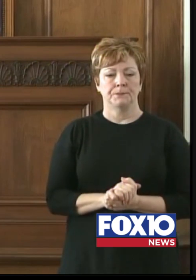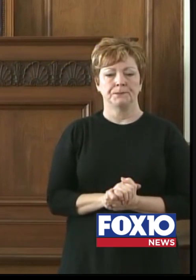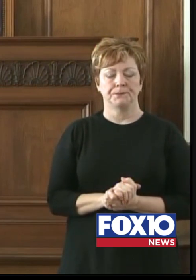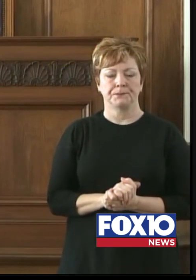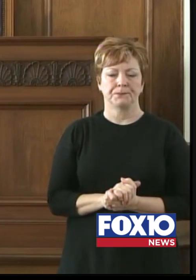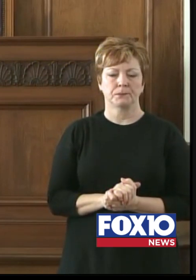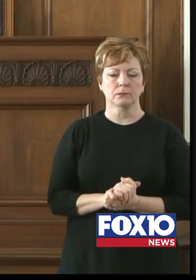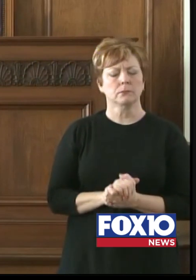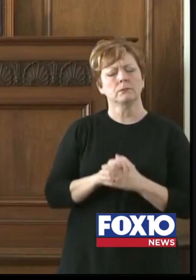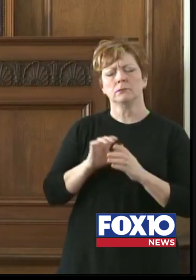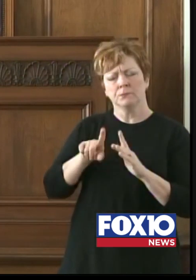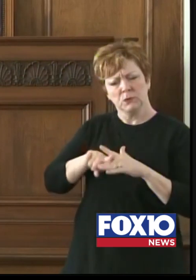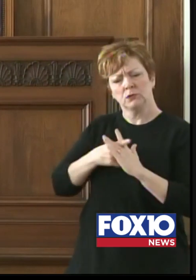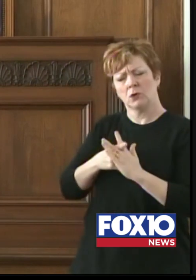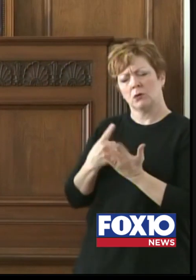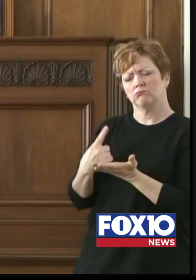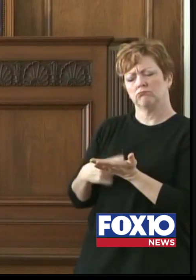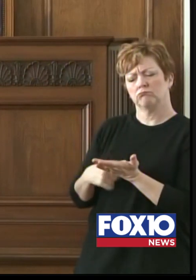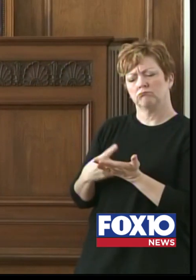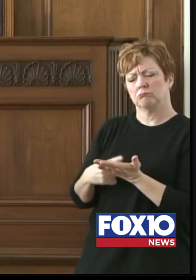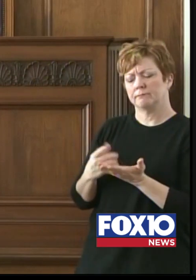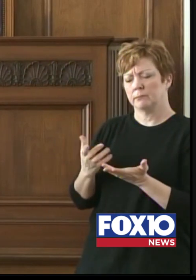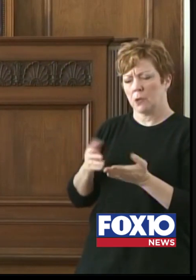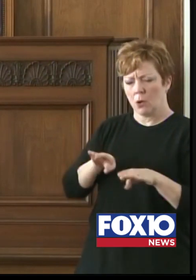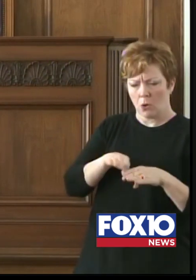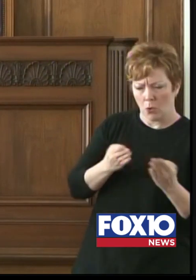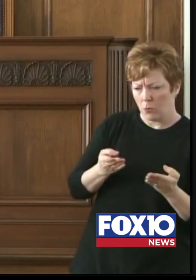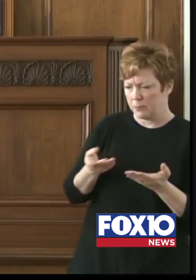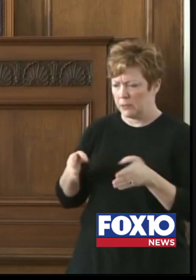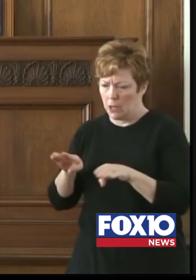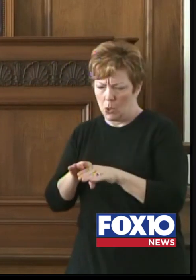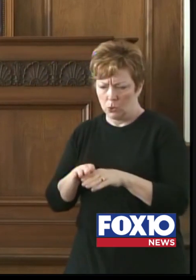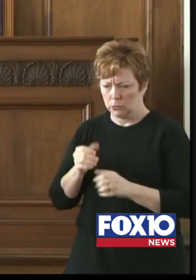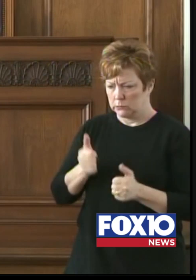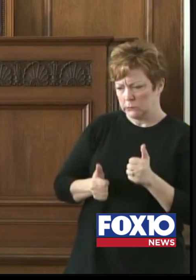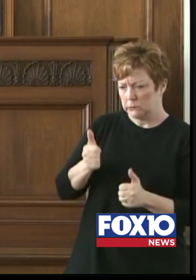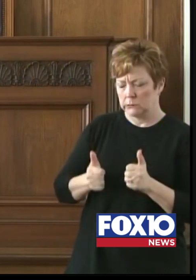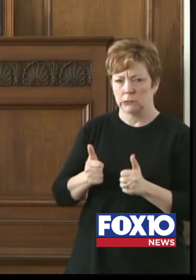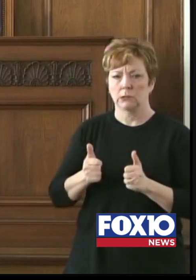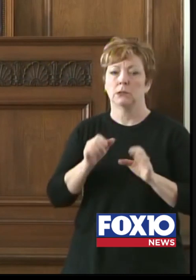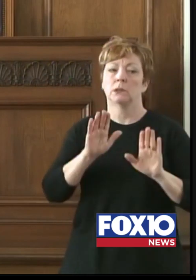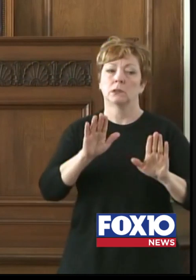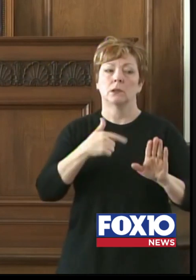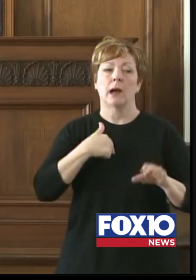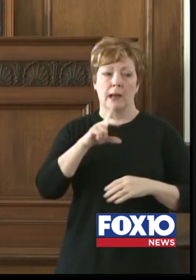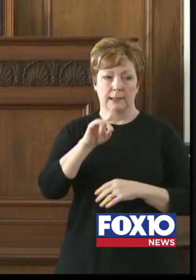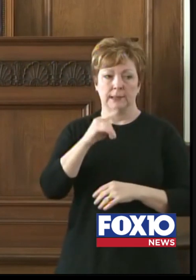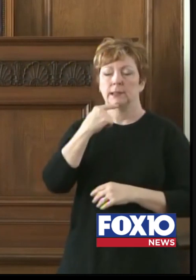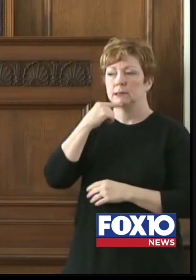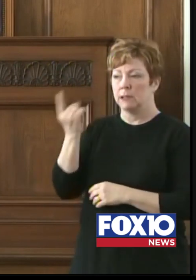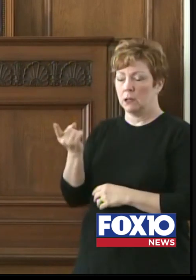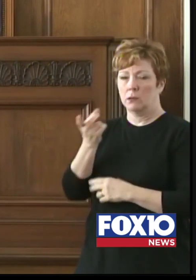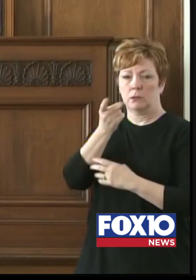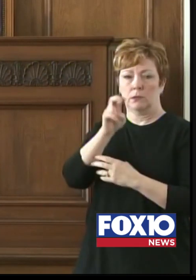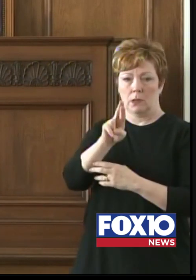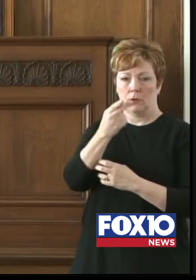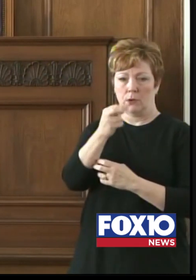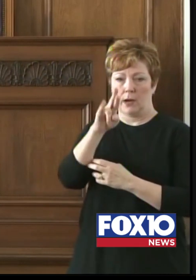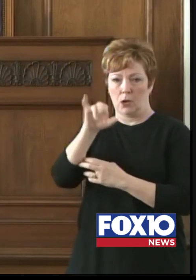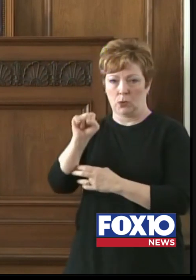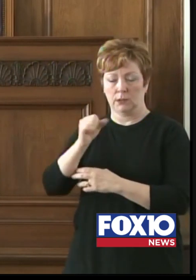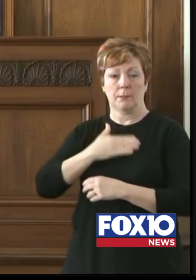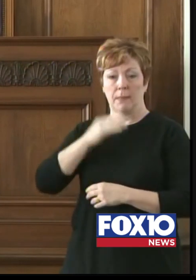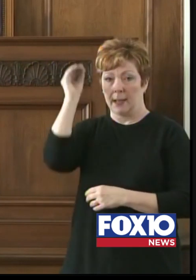started talking about what to reopen and what to close, I want to go on the record that I said to Dr. Harris, that in my